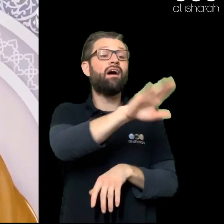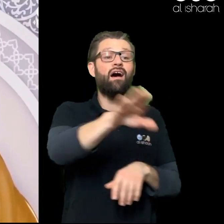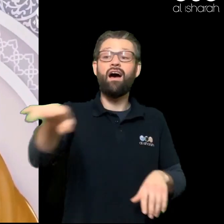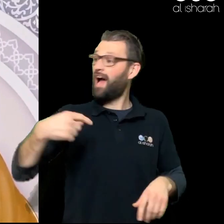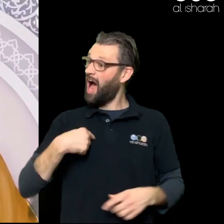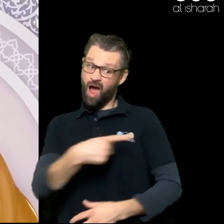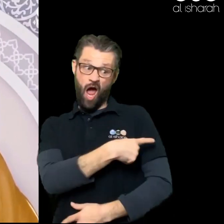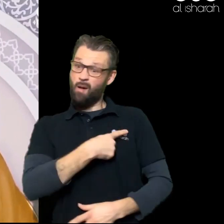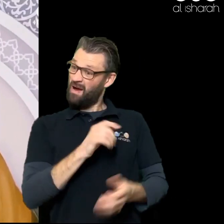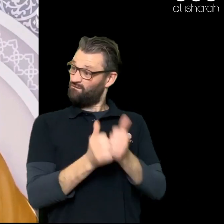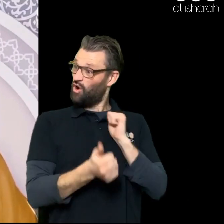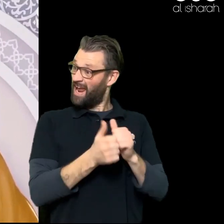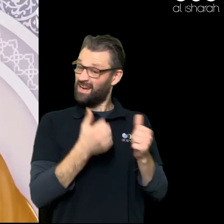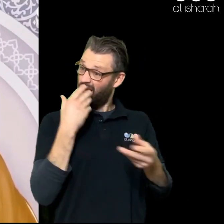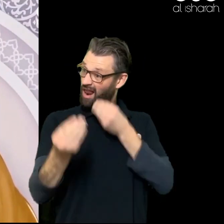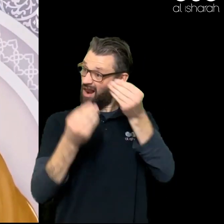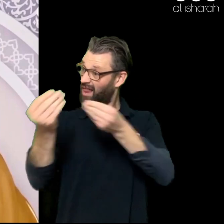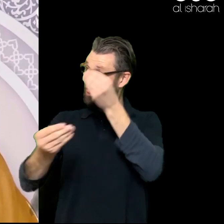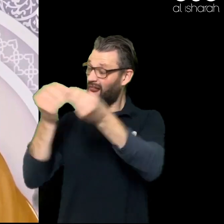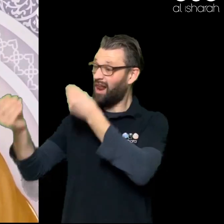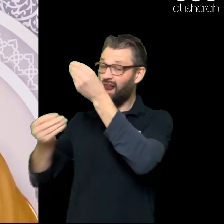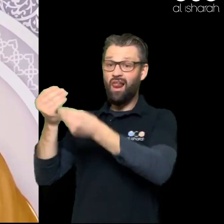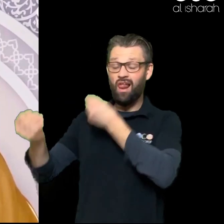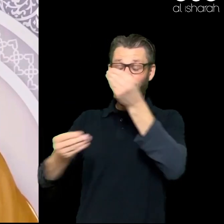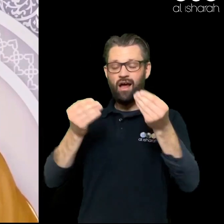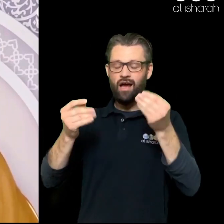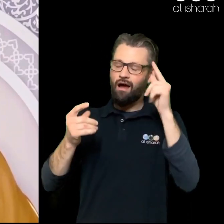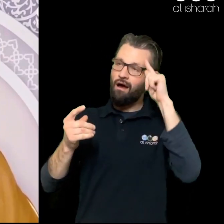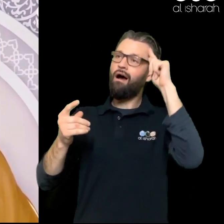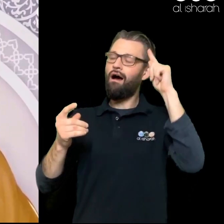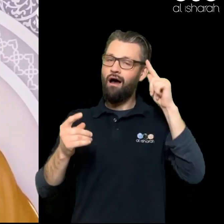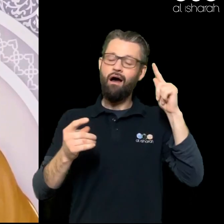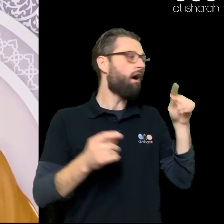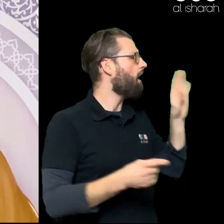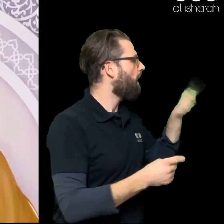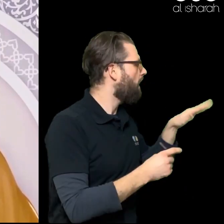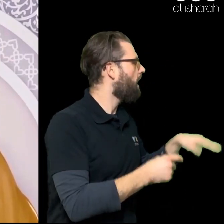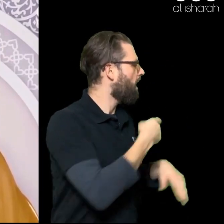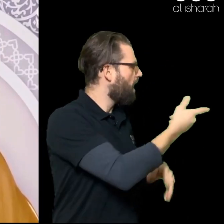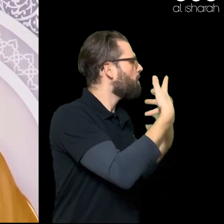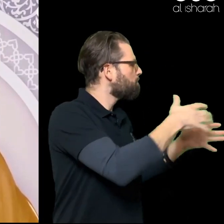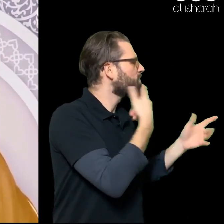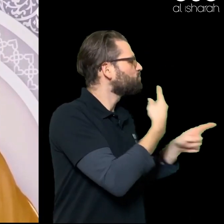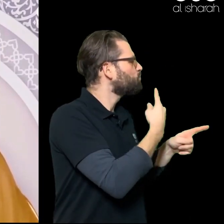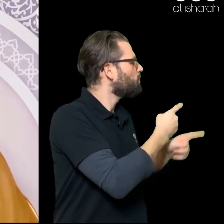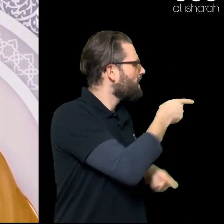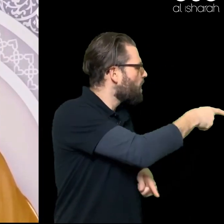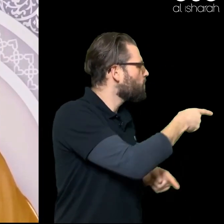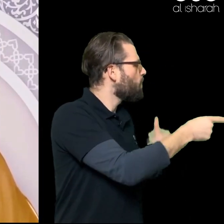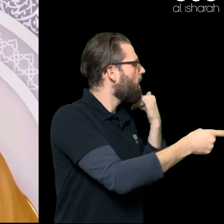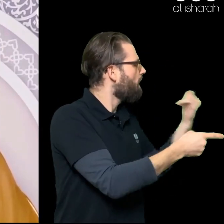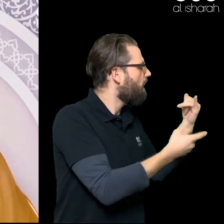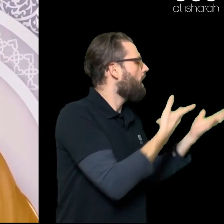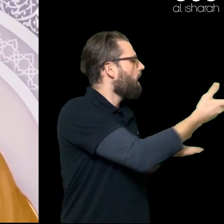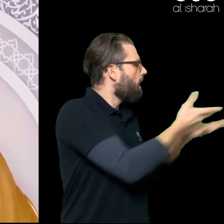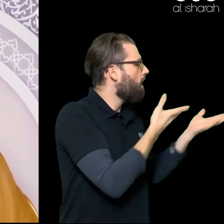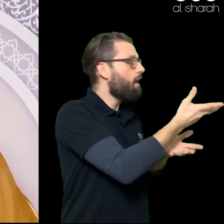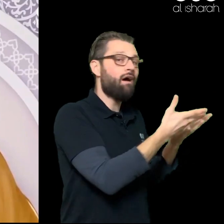friend That is a very different example But only to bring it closer to our minds When you remember Allah You speak about